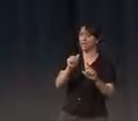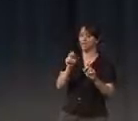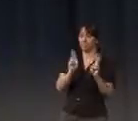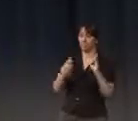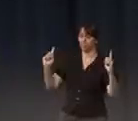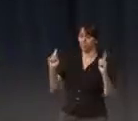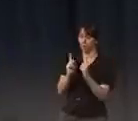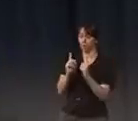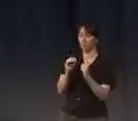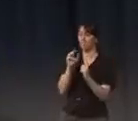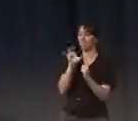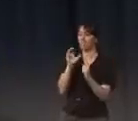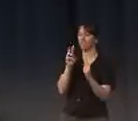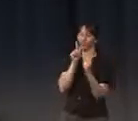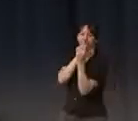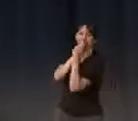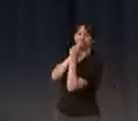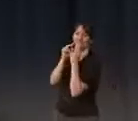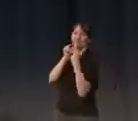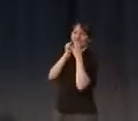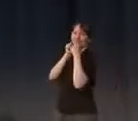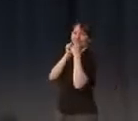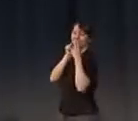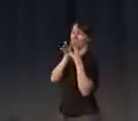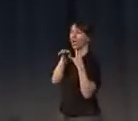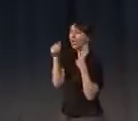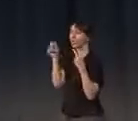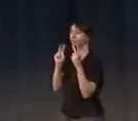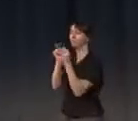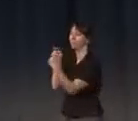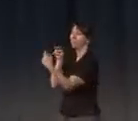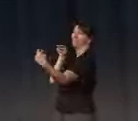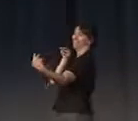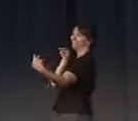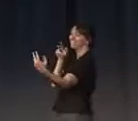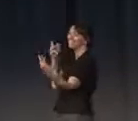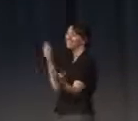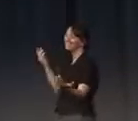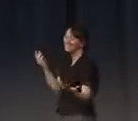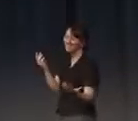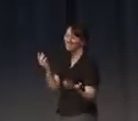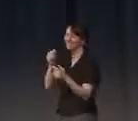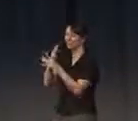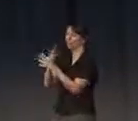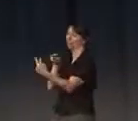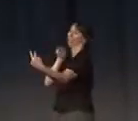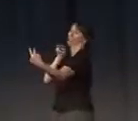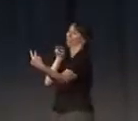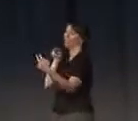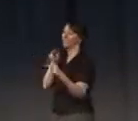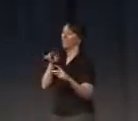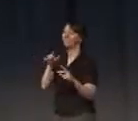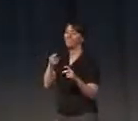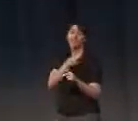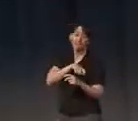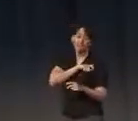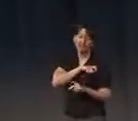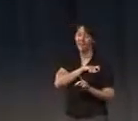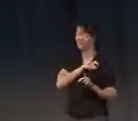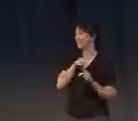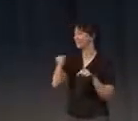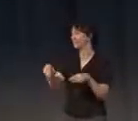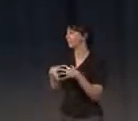Between a German, you have a little bit more different, and so on. And this means he does the same with the smell, with the ear,